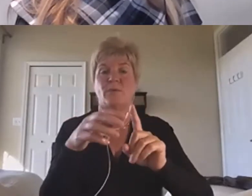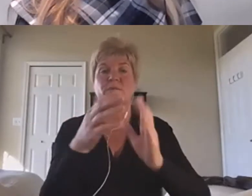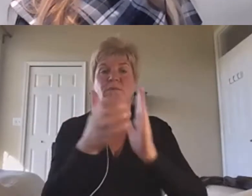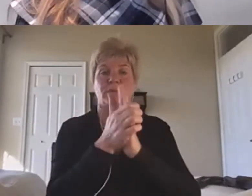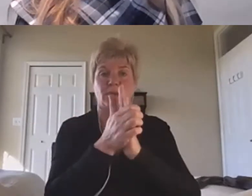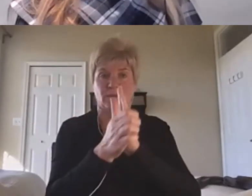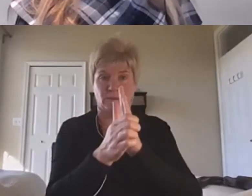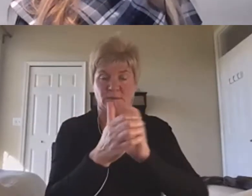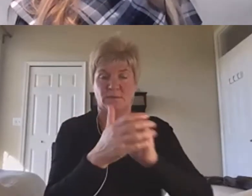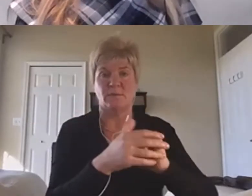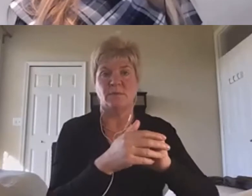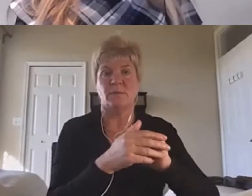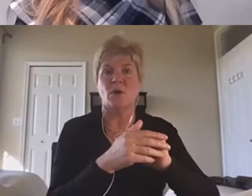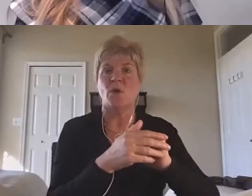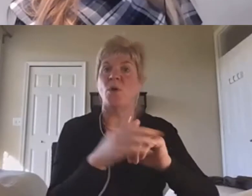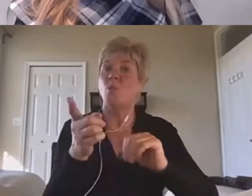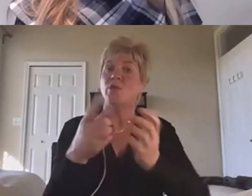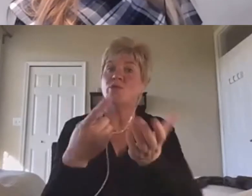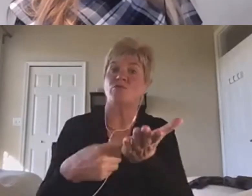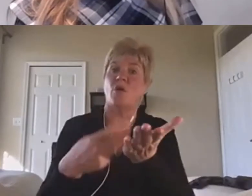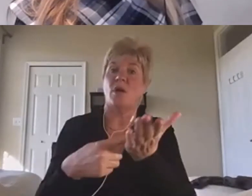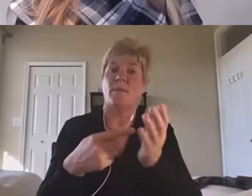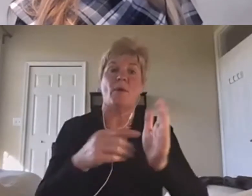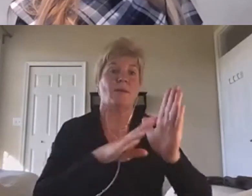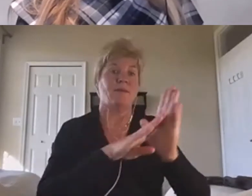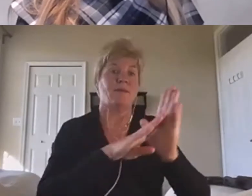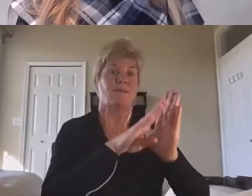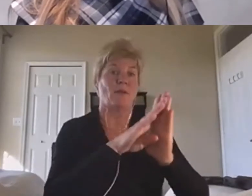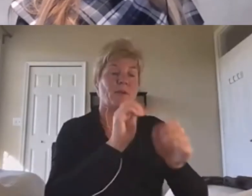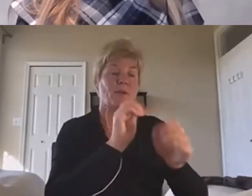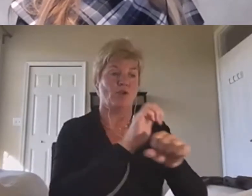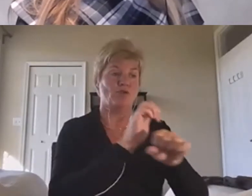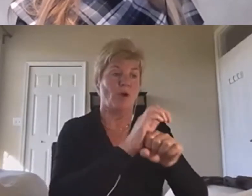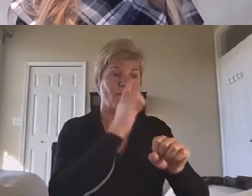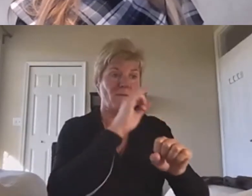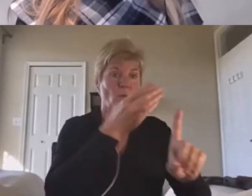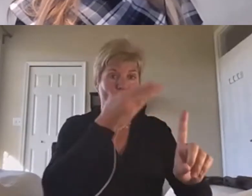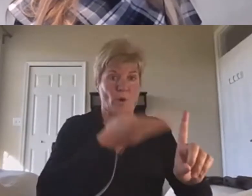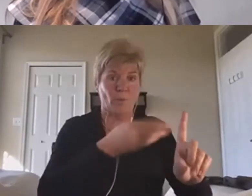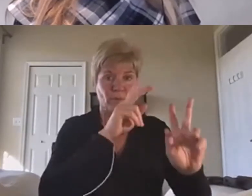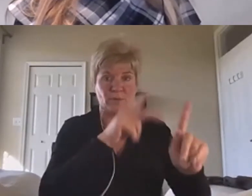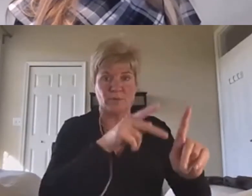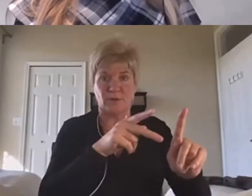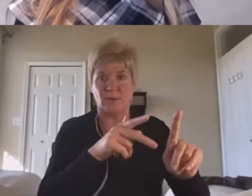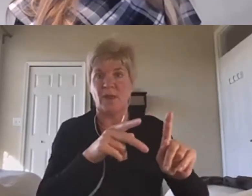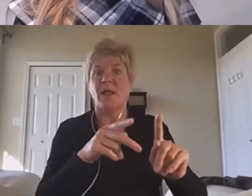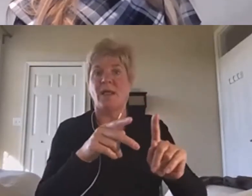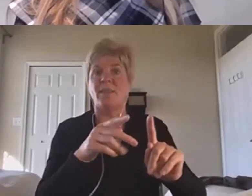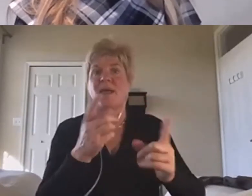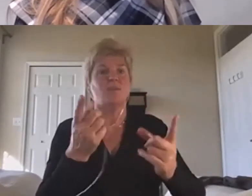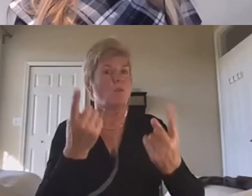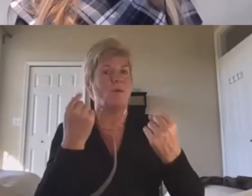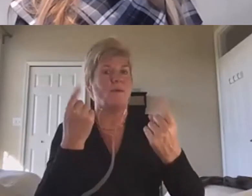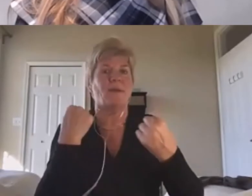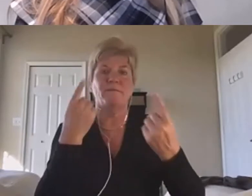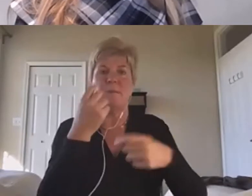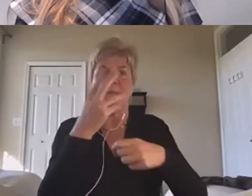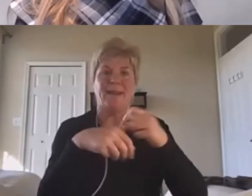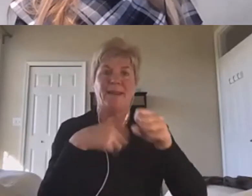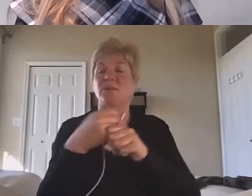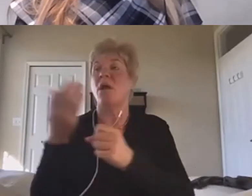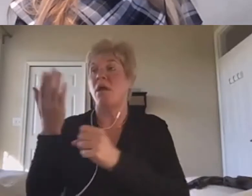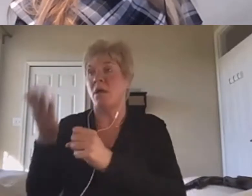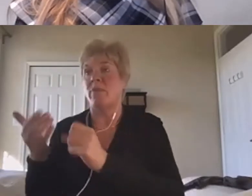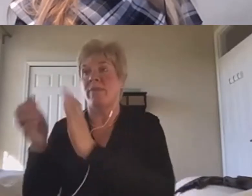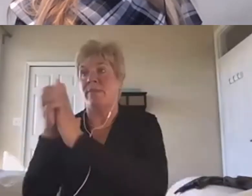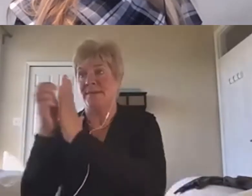talk about building a job for a person, that's a lot of what we've done with customized and supportive employment for years. We've said, here's the skill set or we